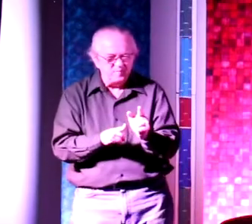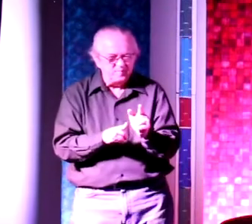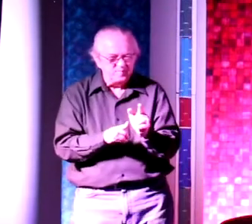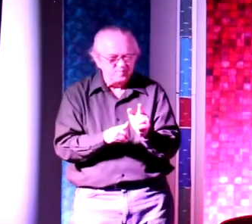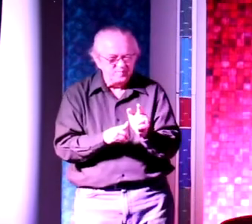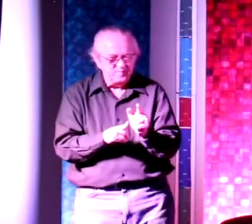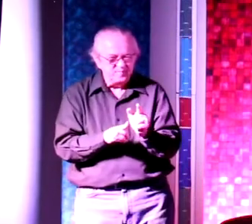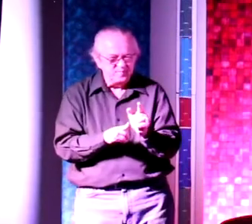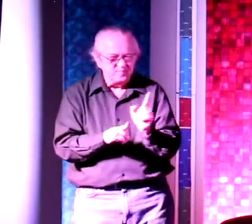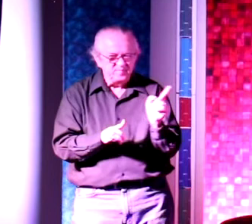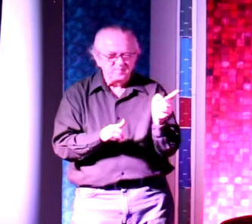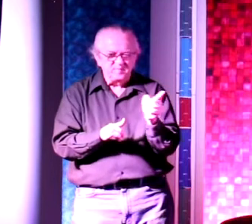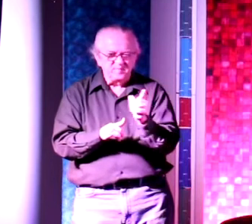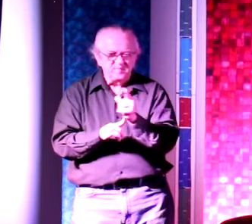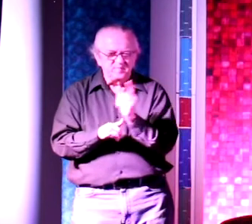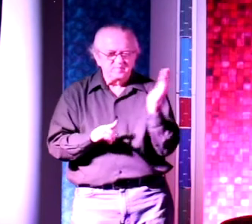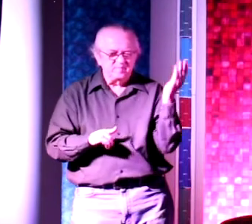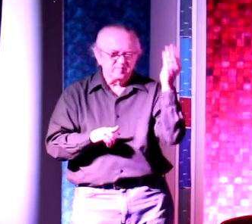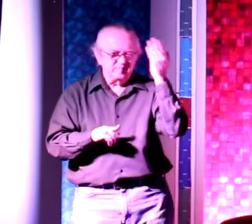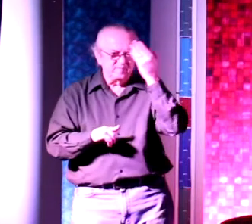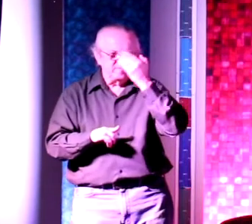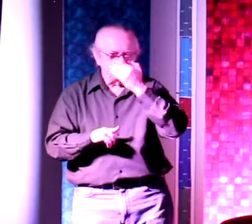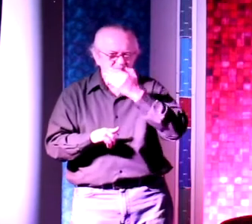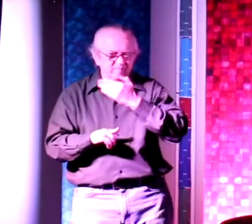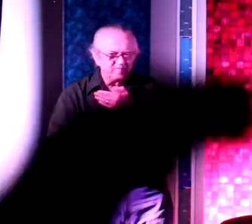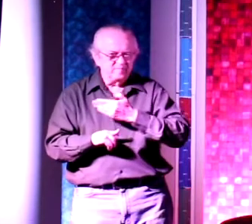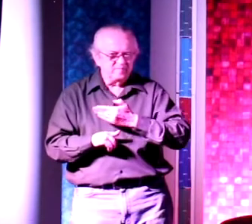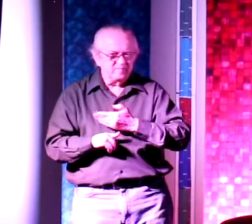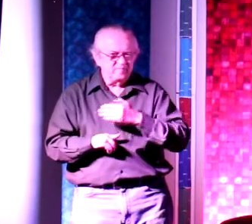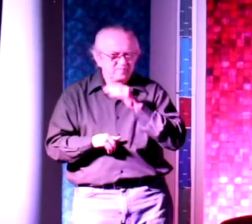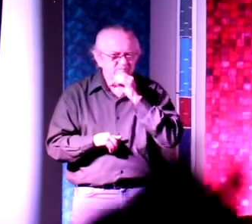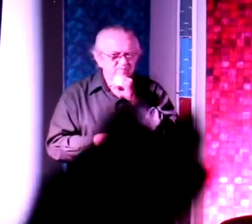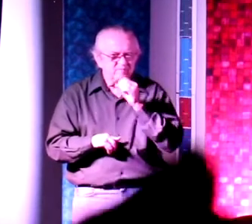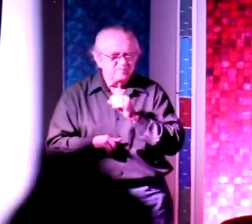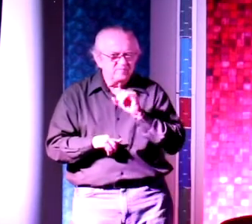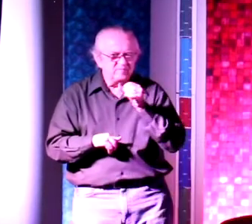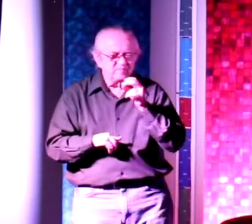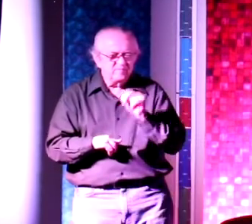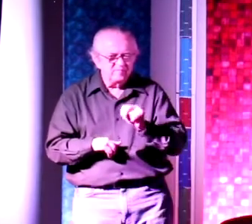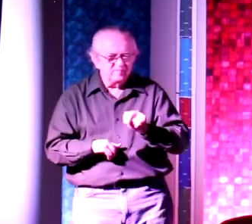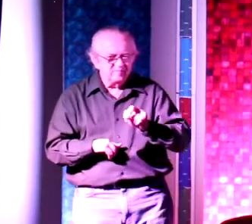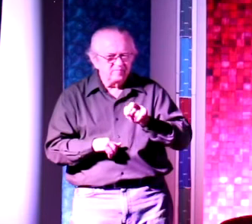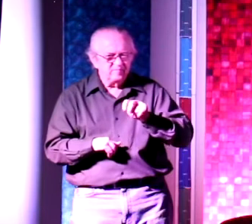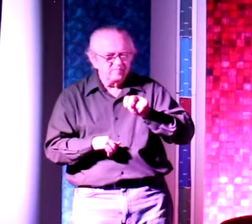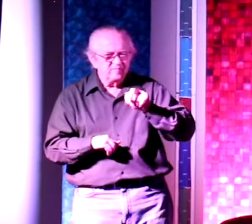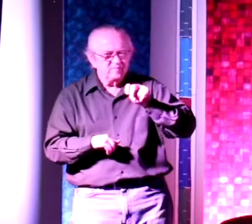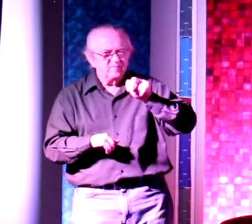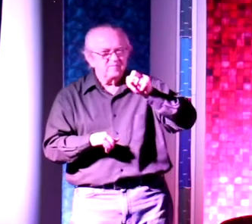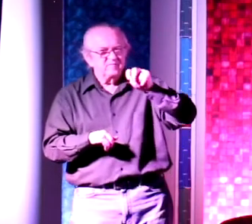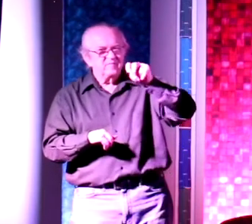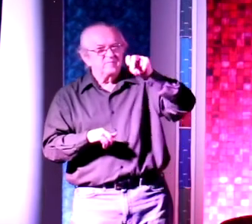Nobody really noticed when old John climbed the steps to the top of the bleachers